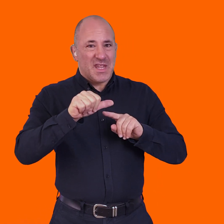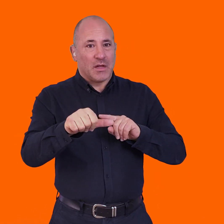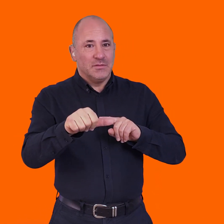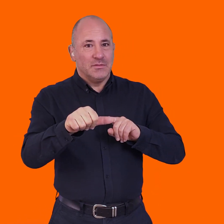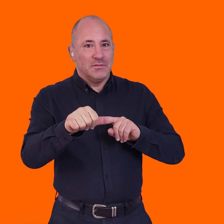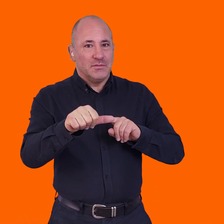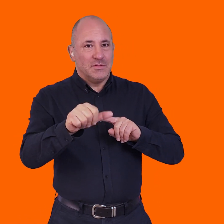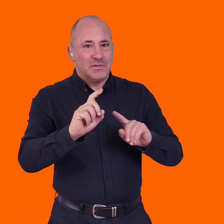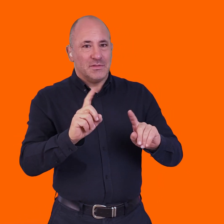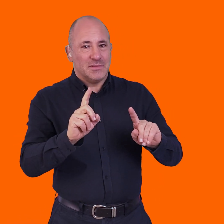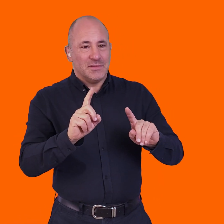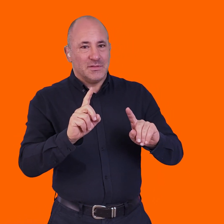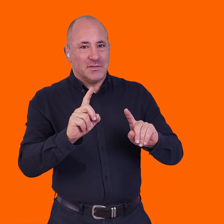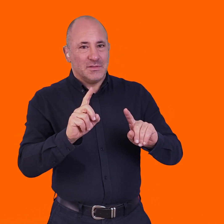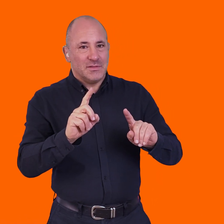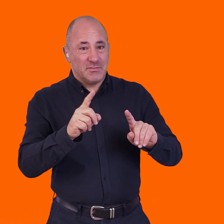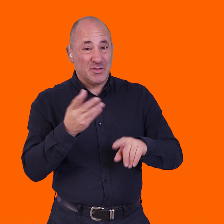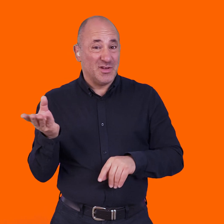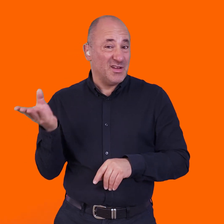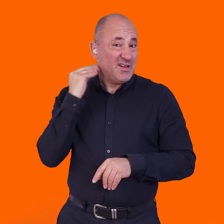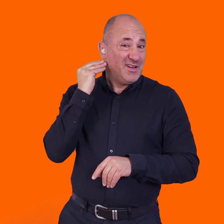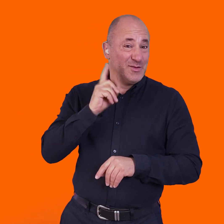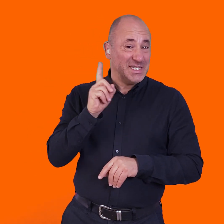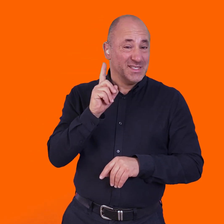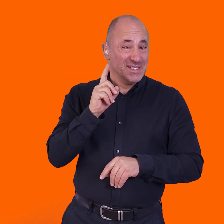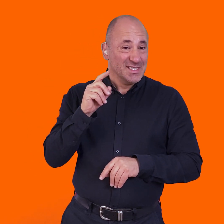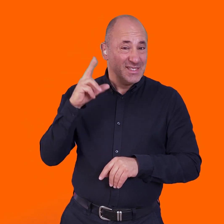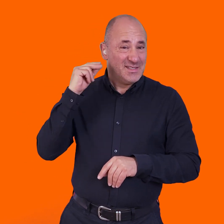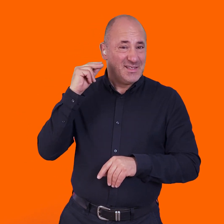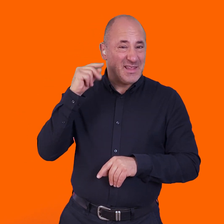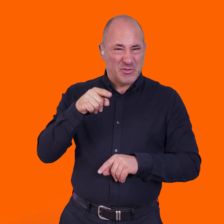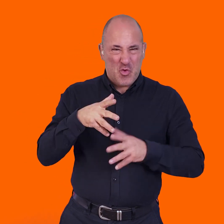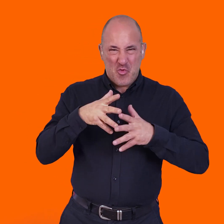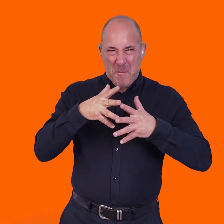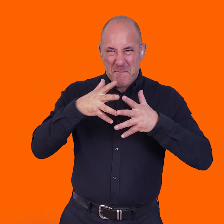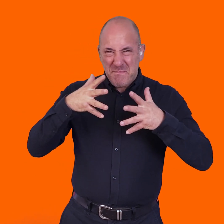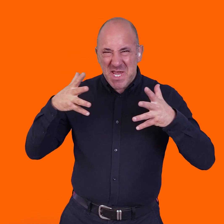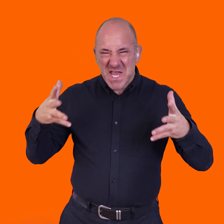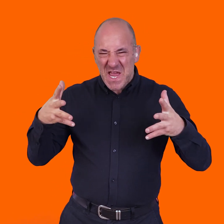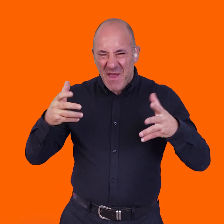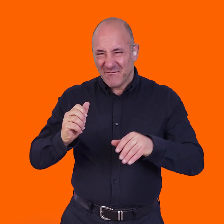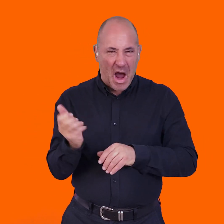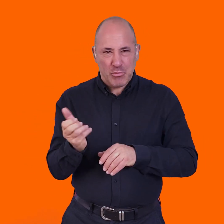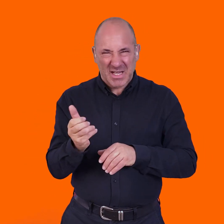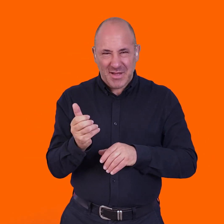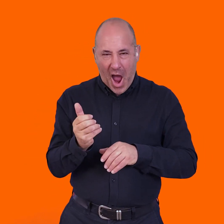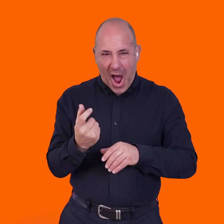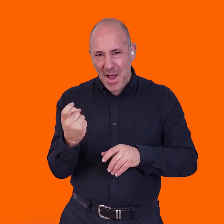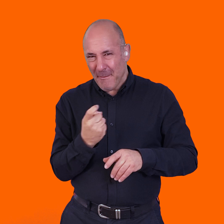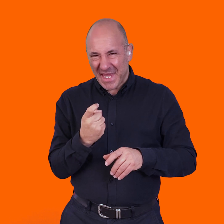are already going, oh, my God, what's coming next? But if you've got the audience type of going, here comes a